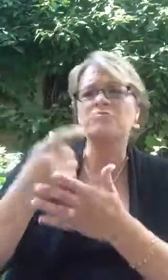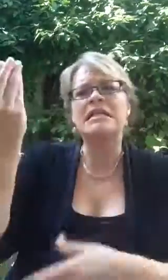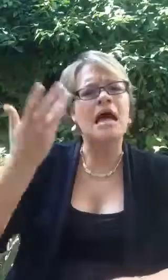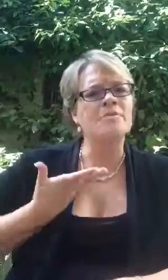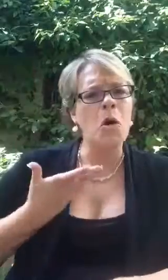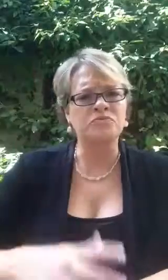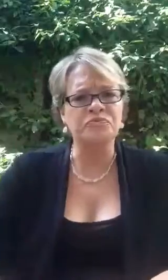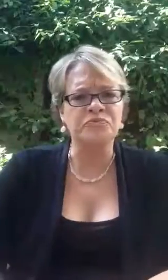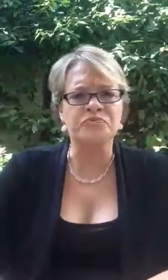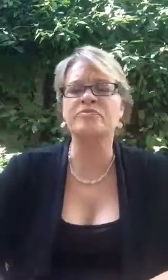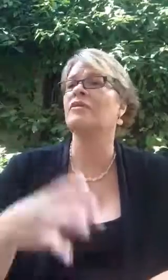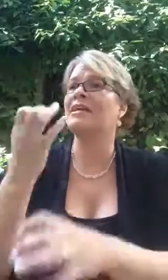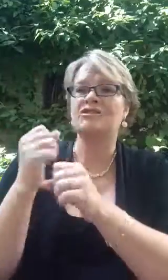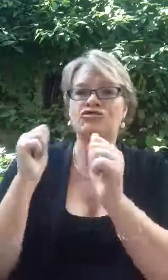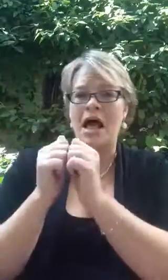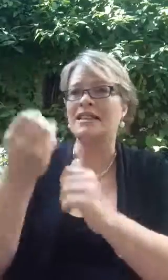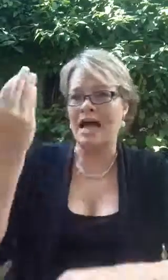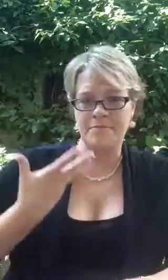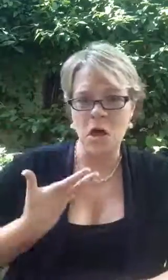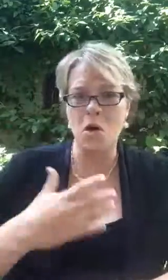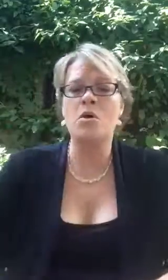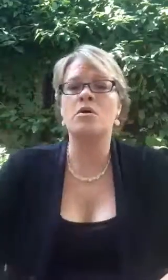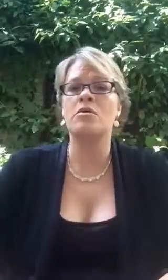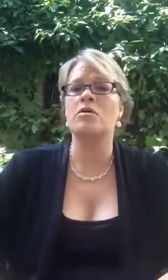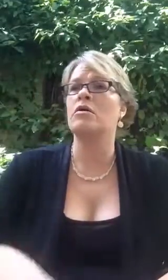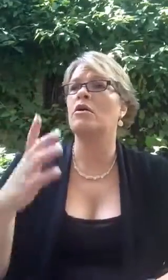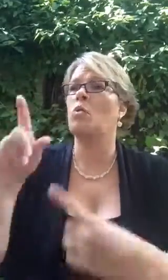want to see you next week. It's